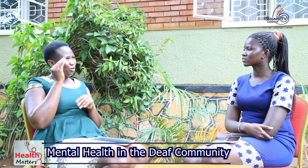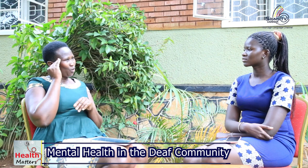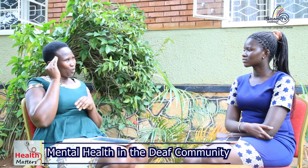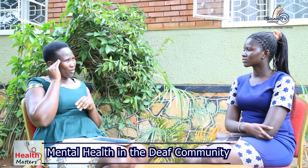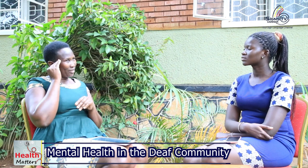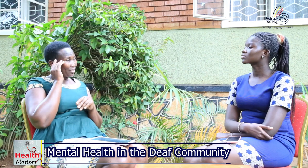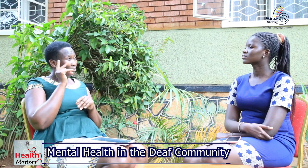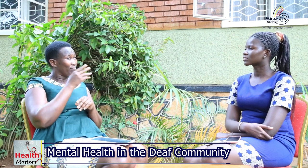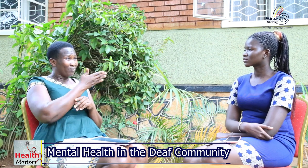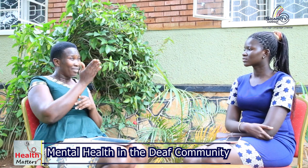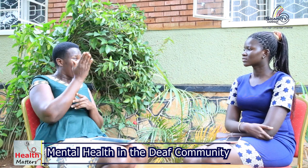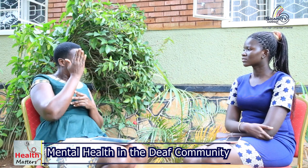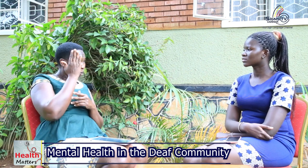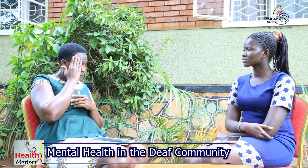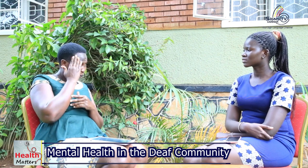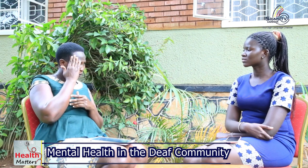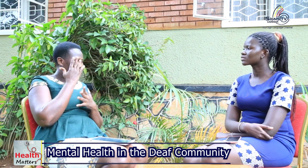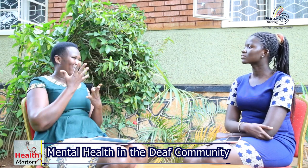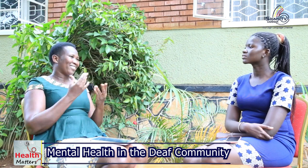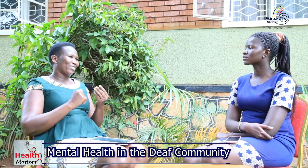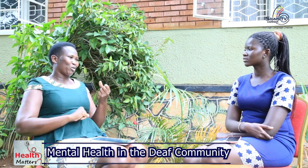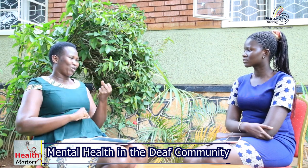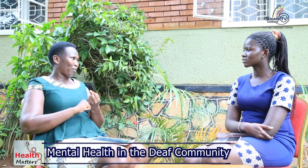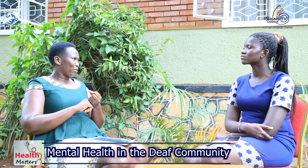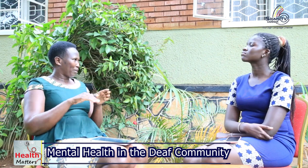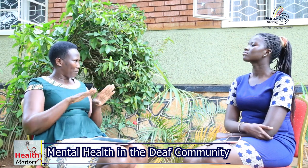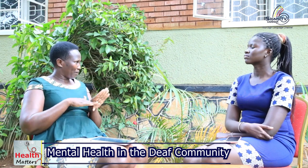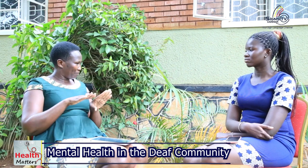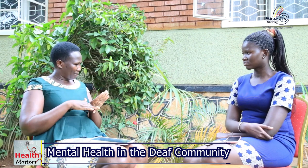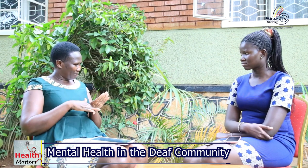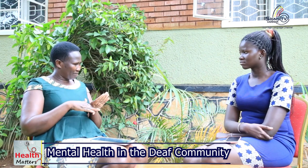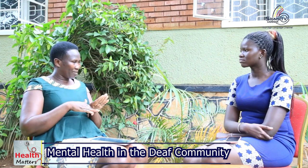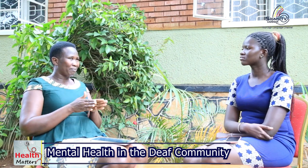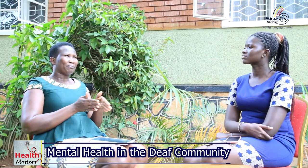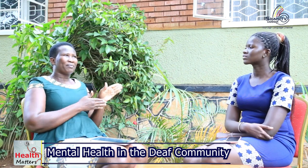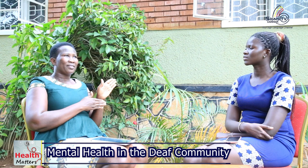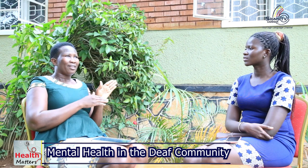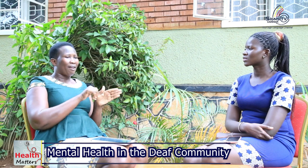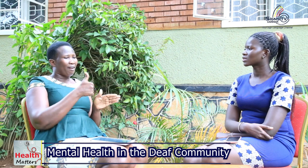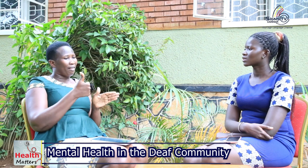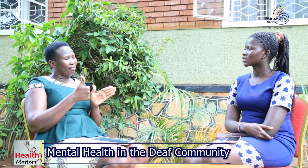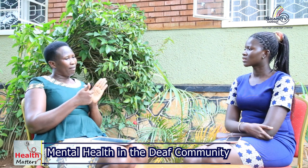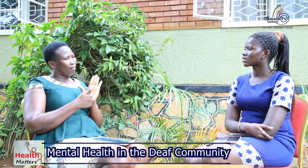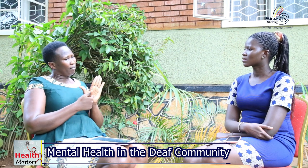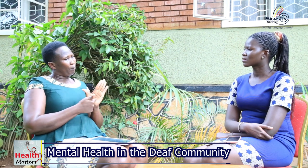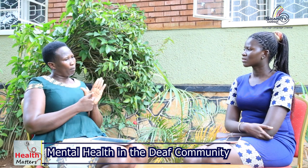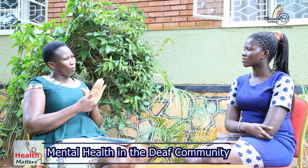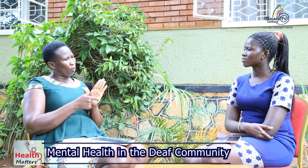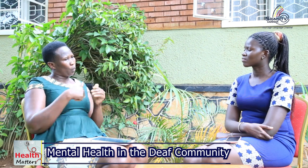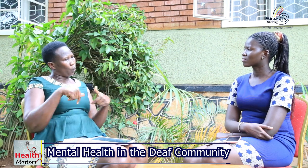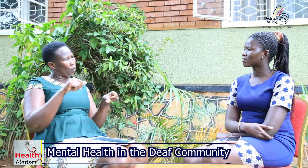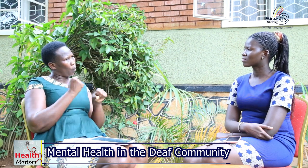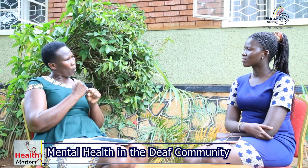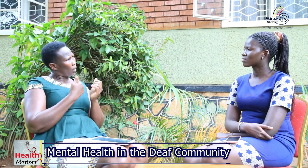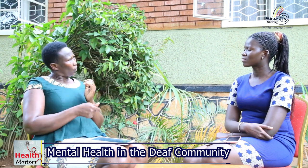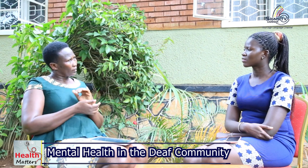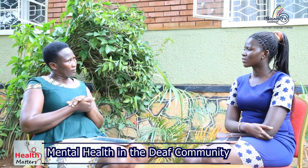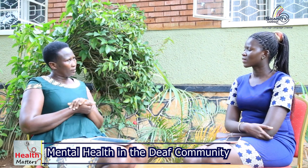info the knowledge when people get knowledge it's easier to support the knowledge the deaf members so we